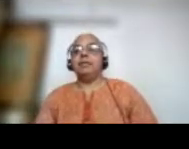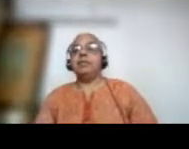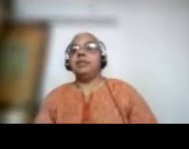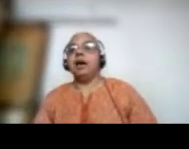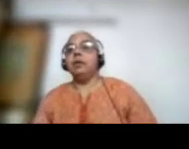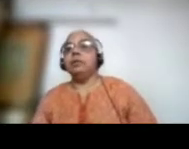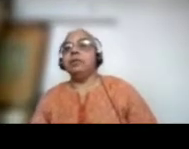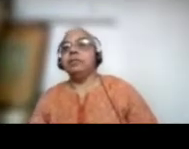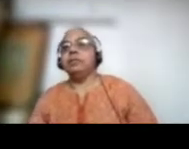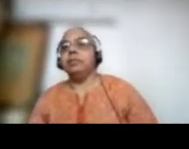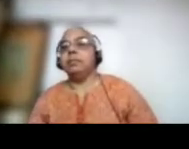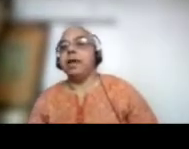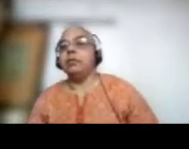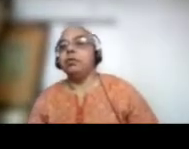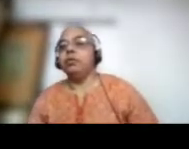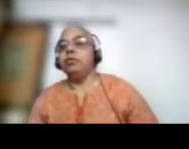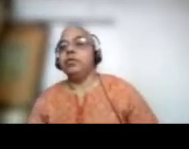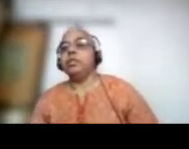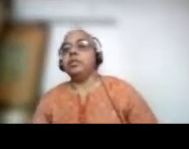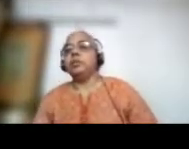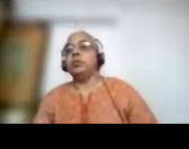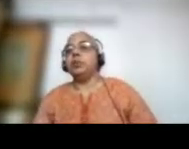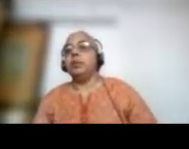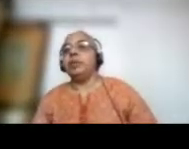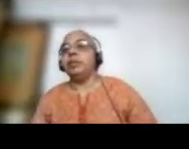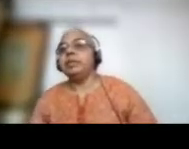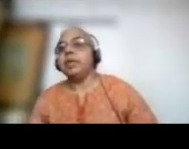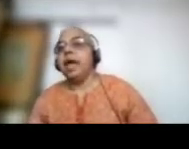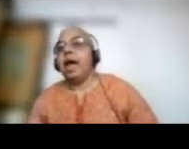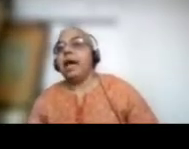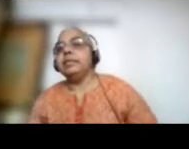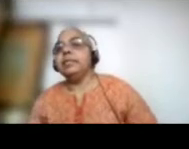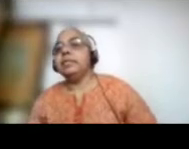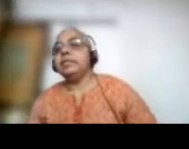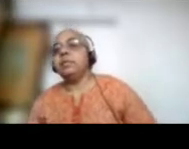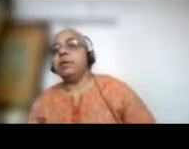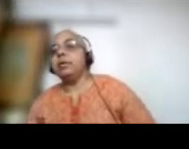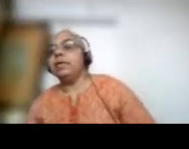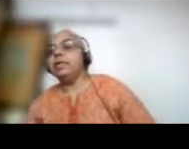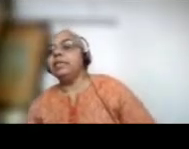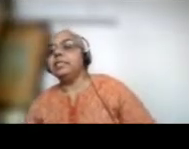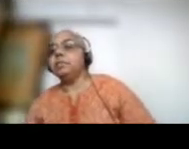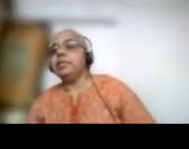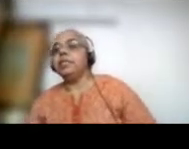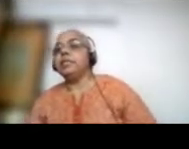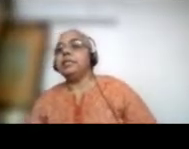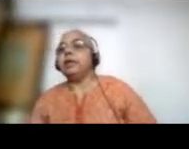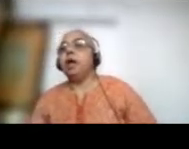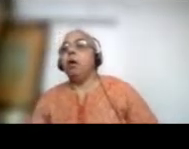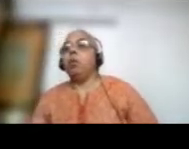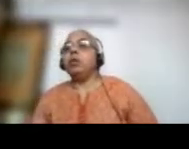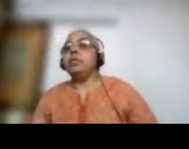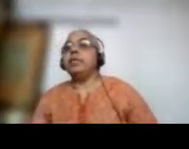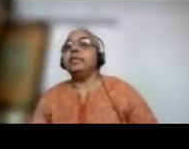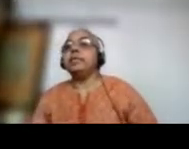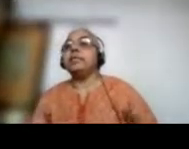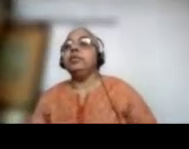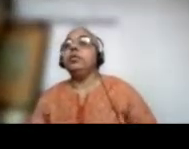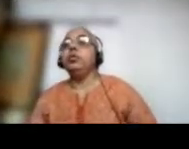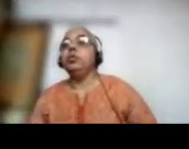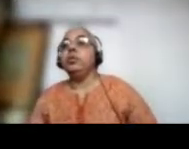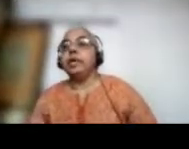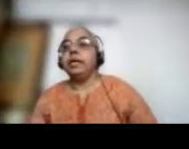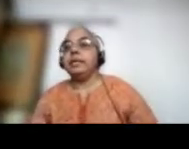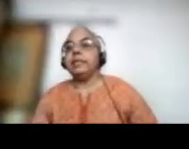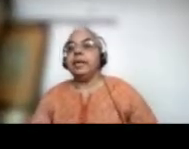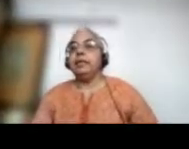This is how the mangrove officials work with us and teach us about each species and what its